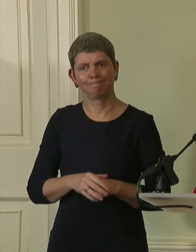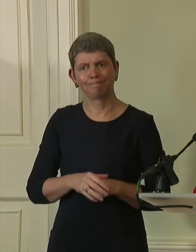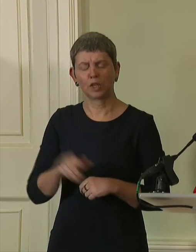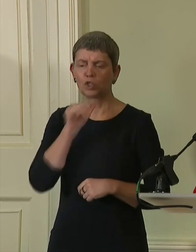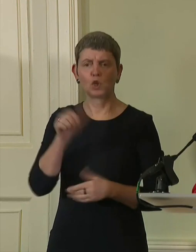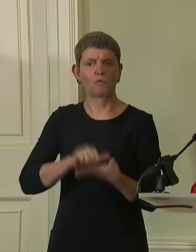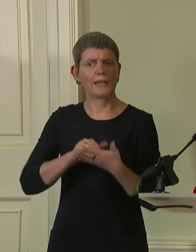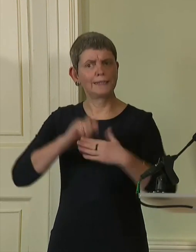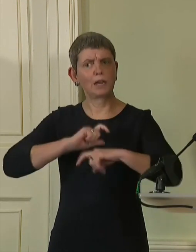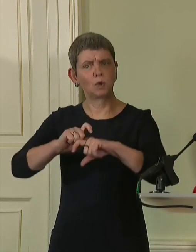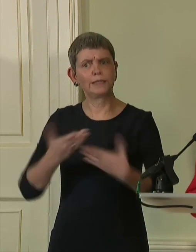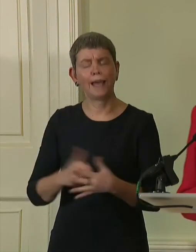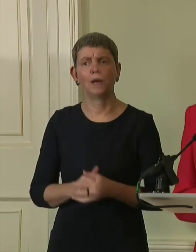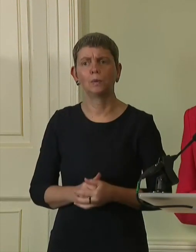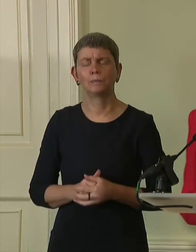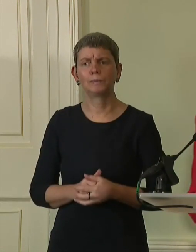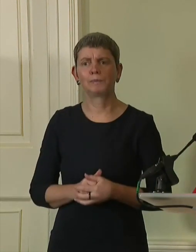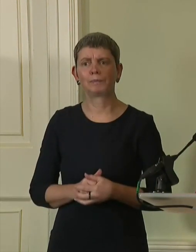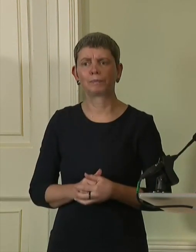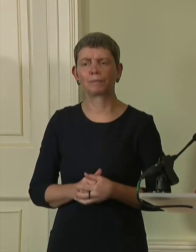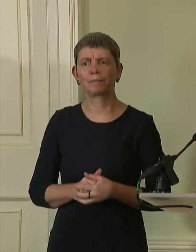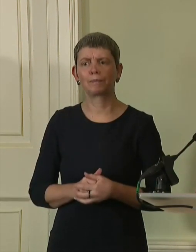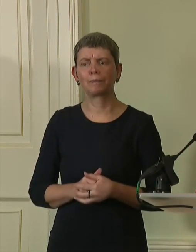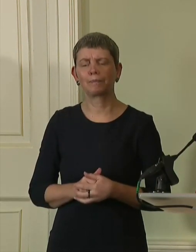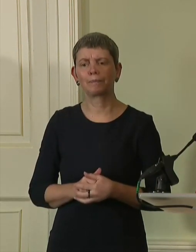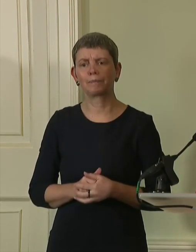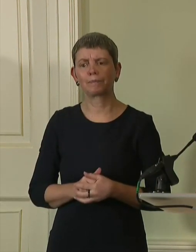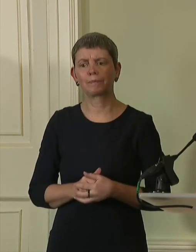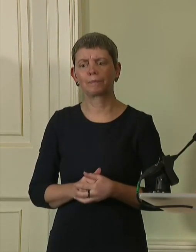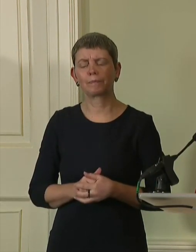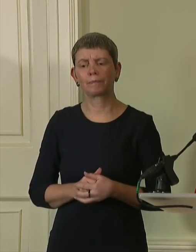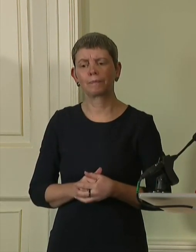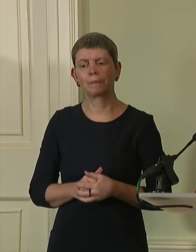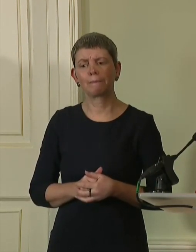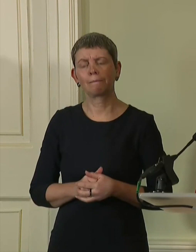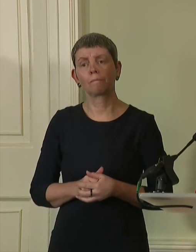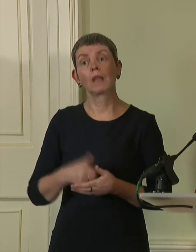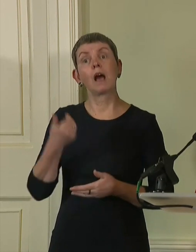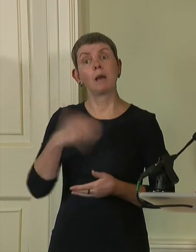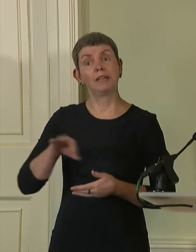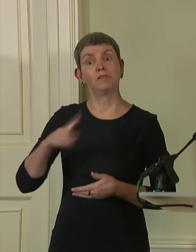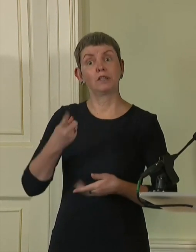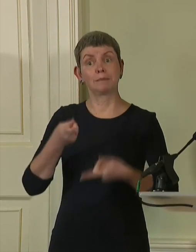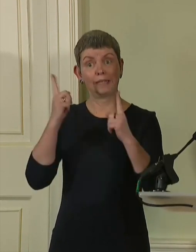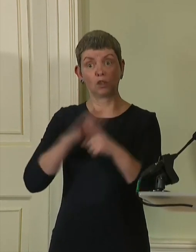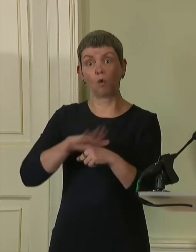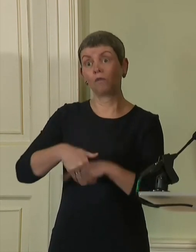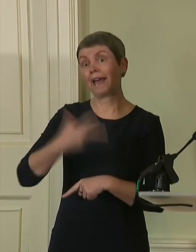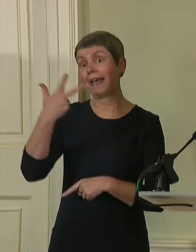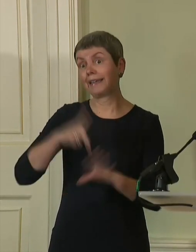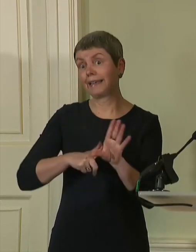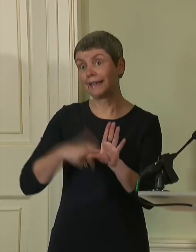inextricably linked but let me try to take them in turn. I've been First Minister for over eight